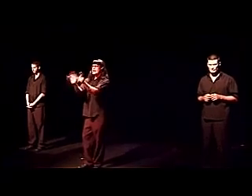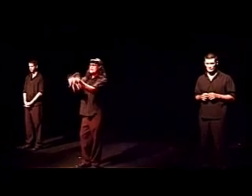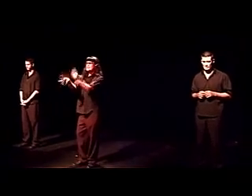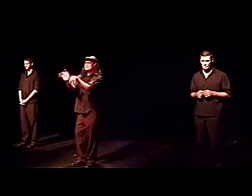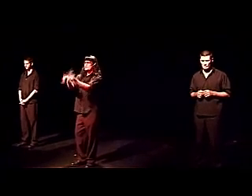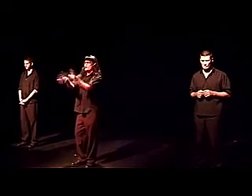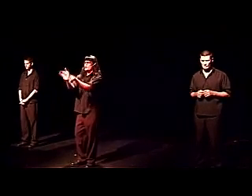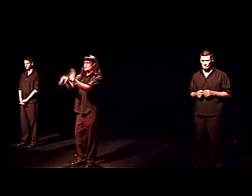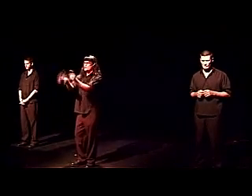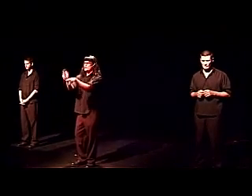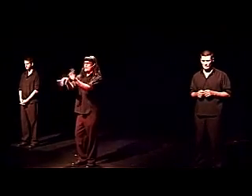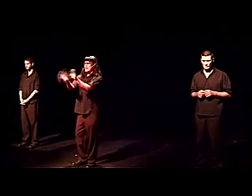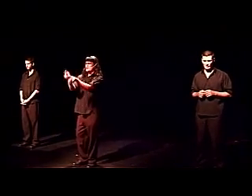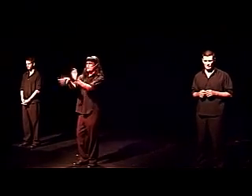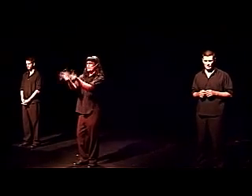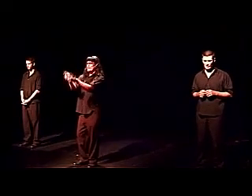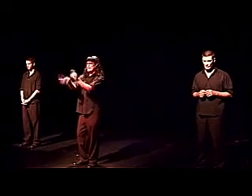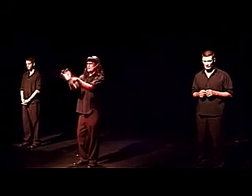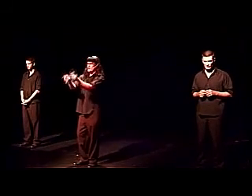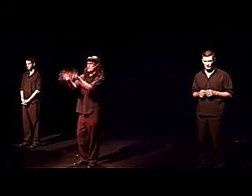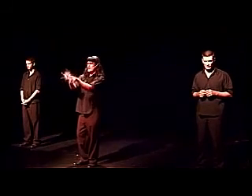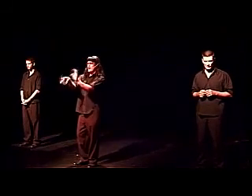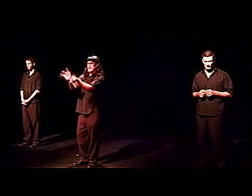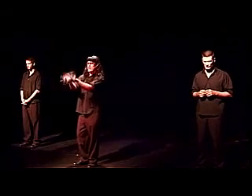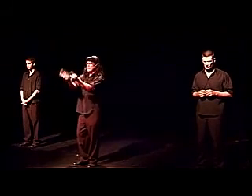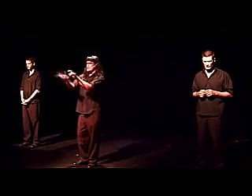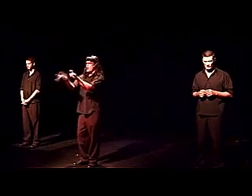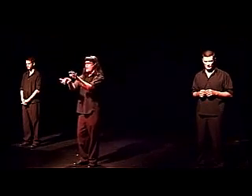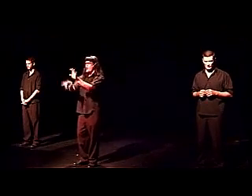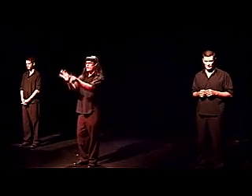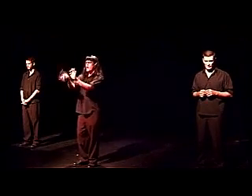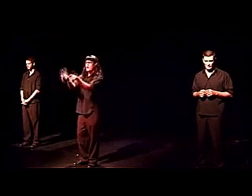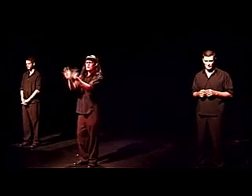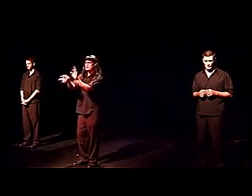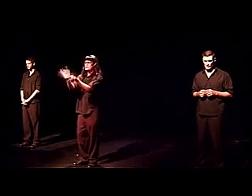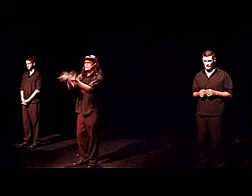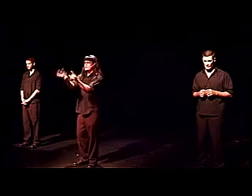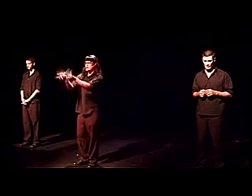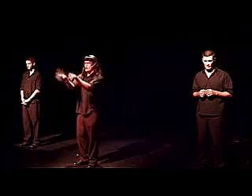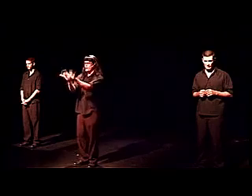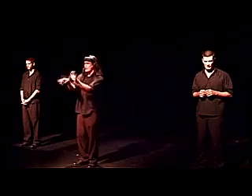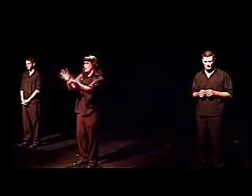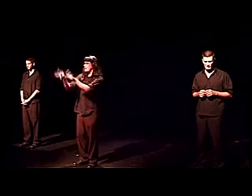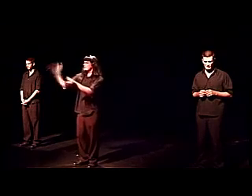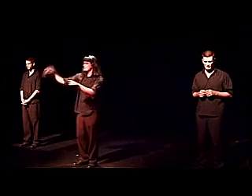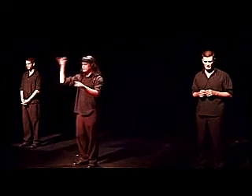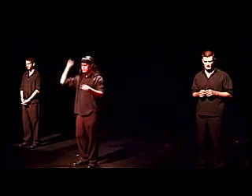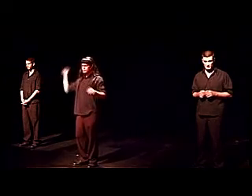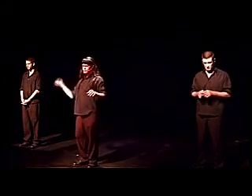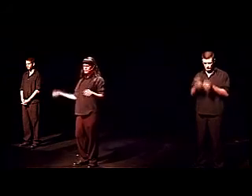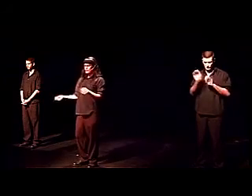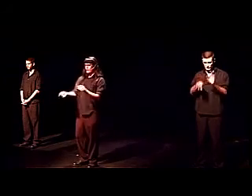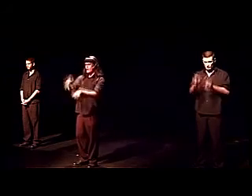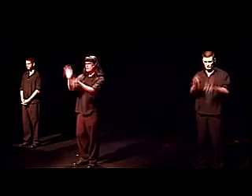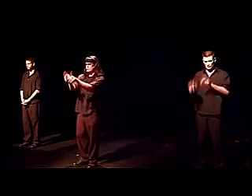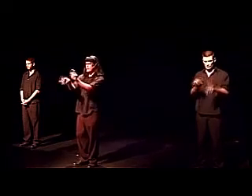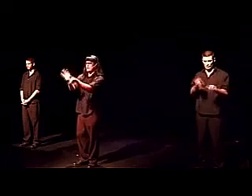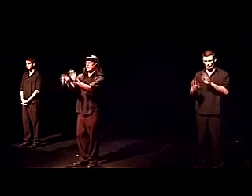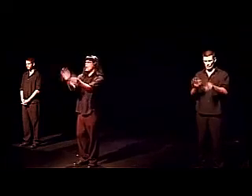Yes, this is Donna Saunders from the National Relay Service. I have a Tom on the line wishing to speak to Tom. Go ahead. Speaking.